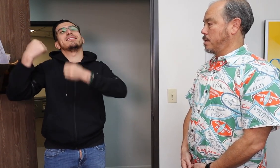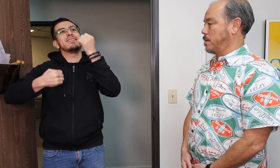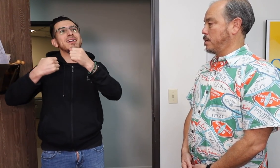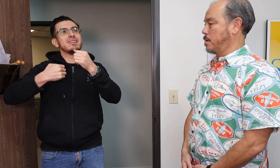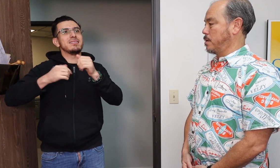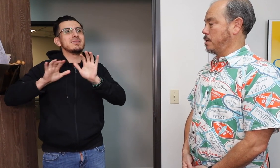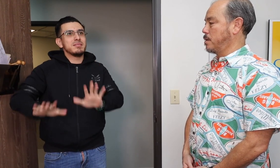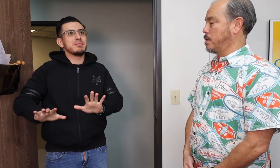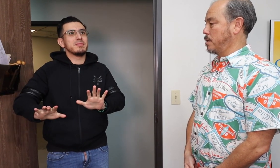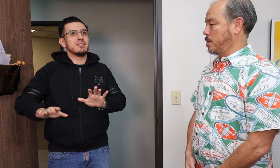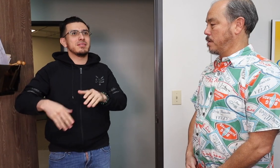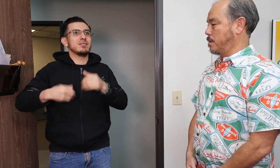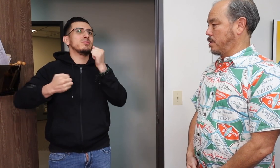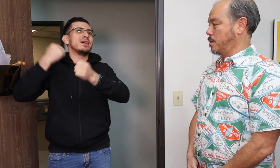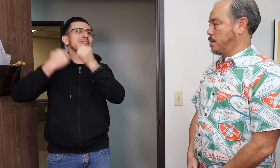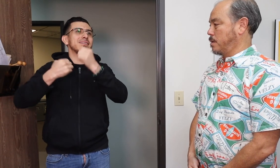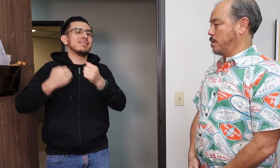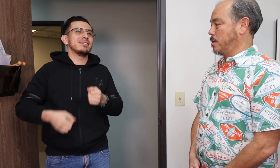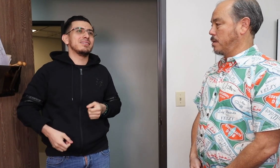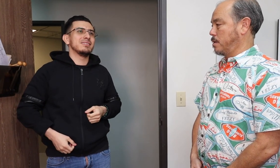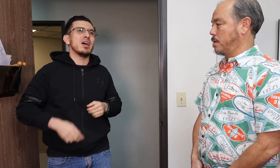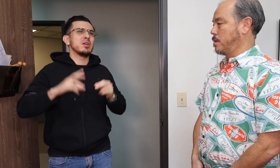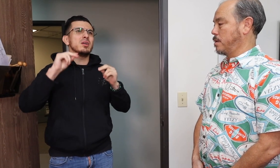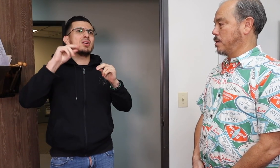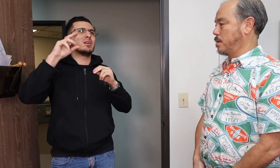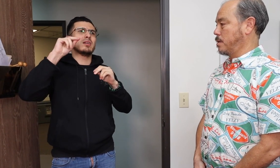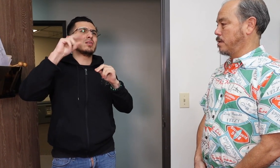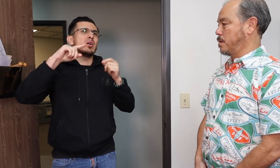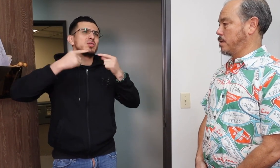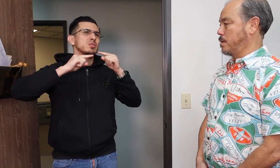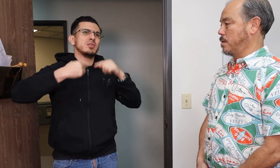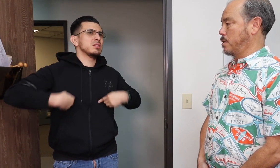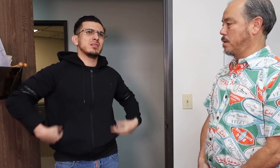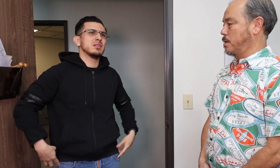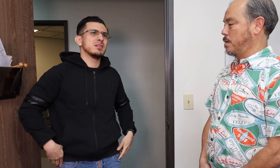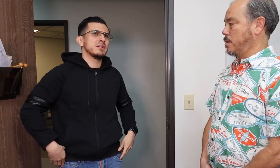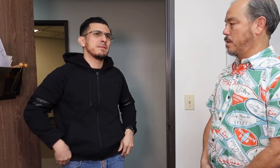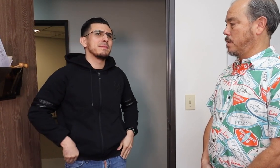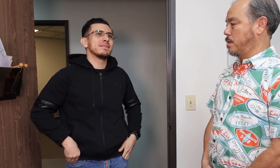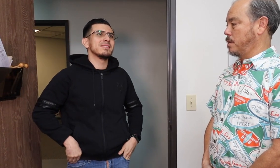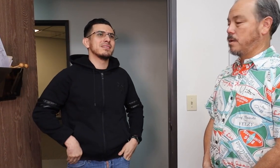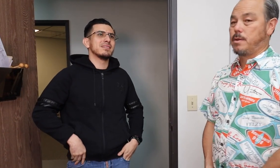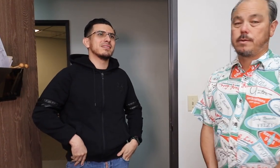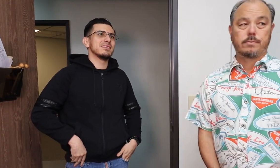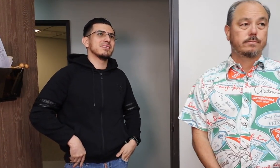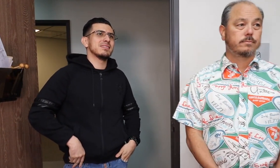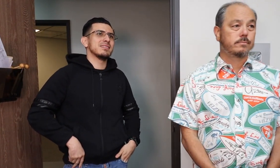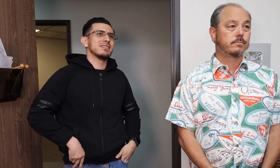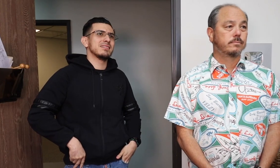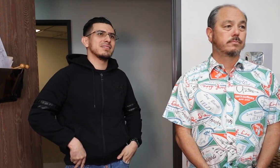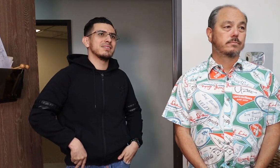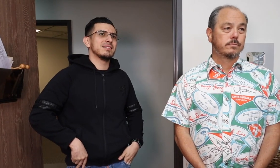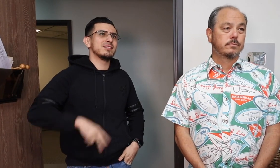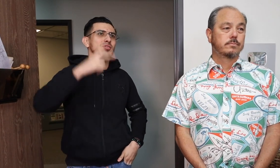Two cars collided. I know. They collided back and the side.